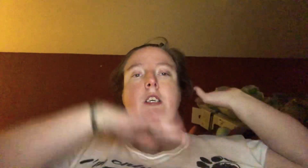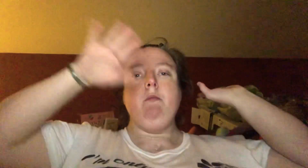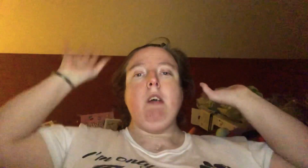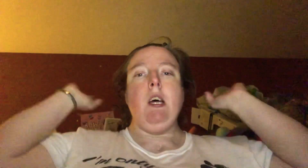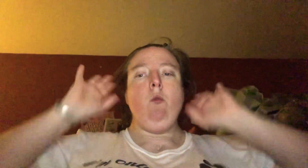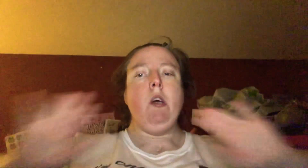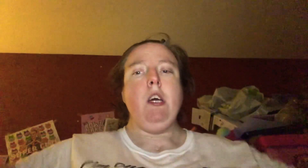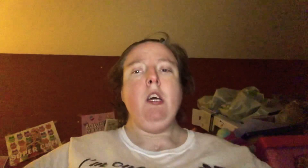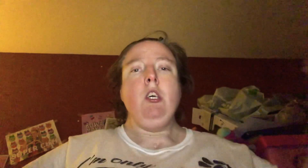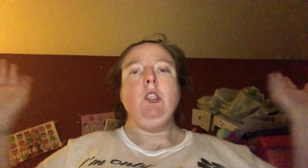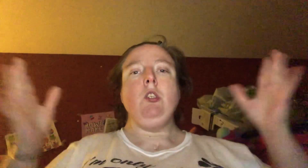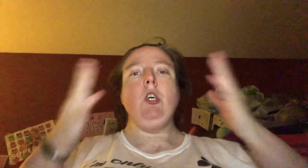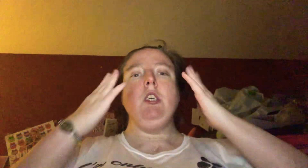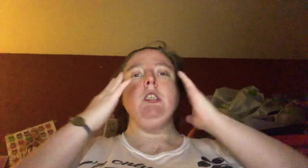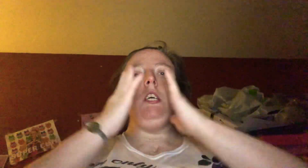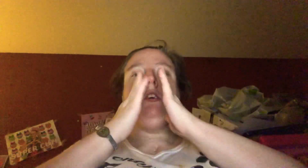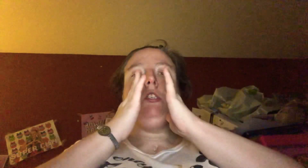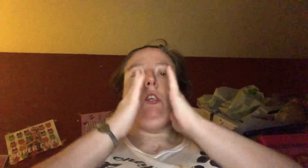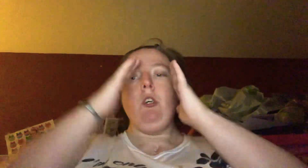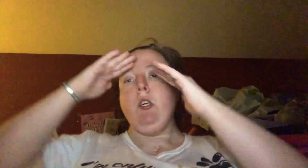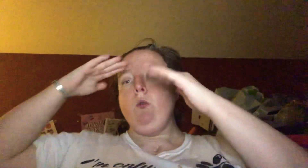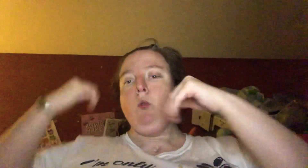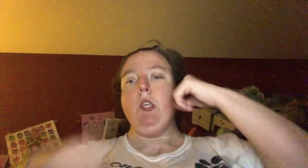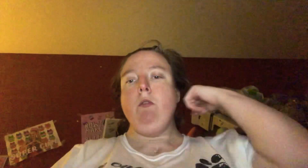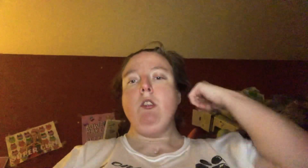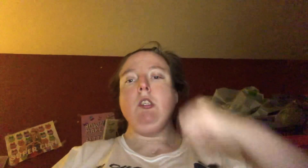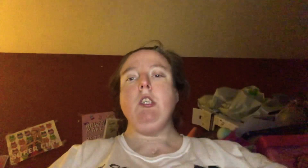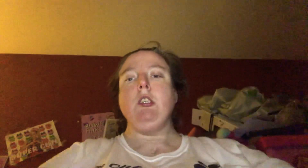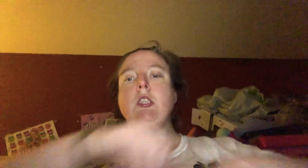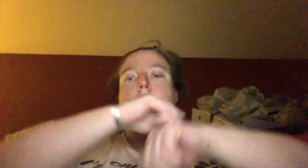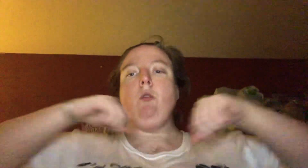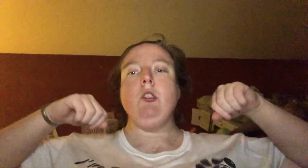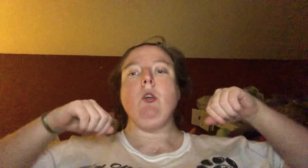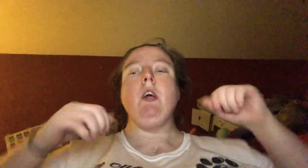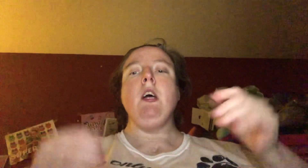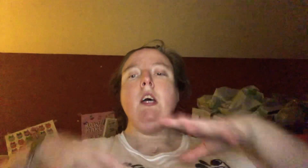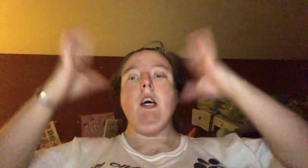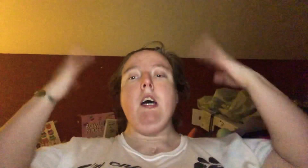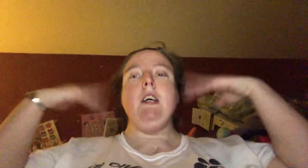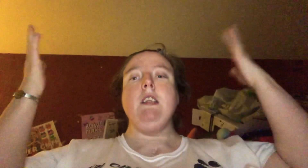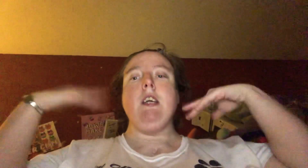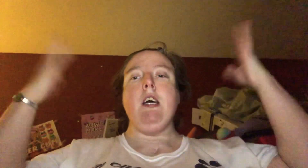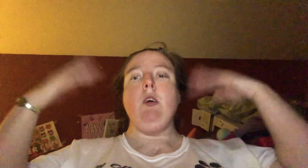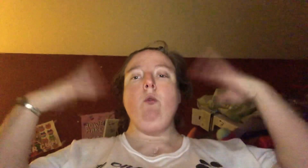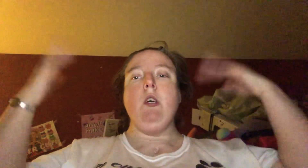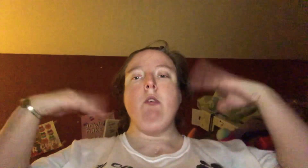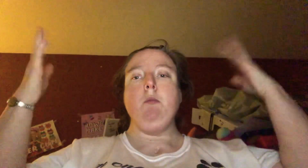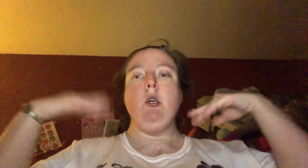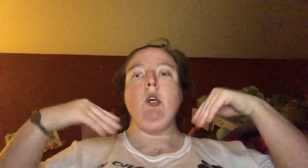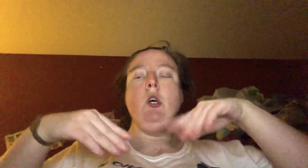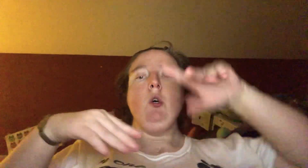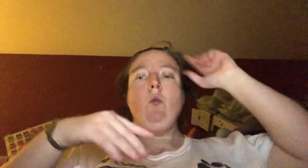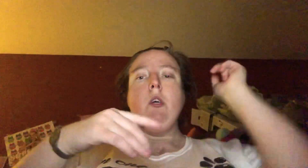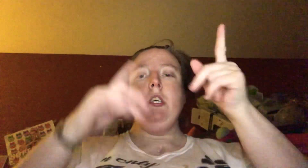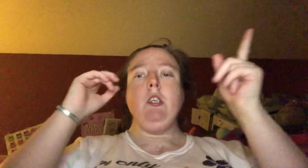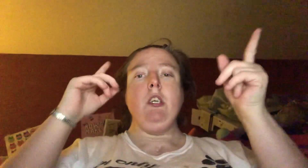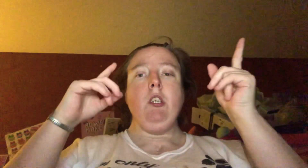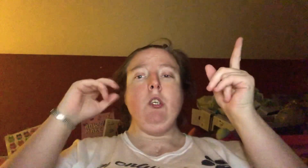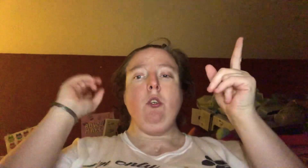my way Your stare was holding, red jeans, skin was showing Heart and eye, wind was blowing Where you think you're